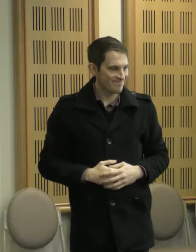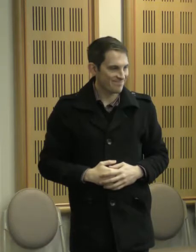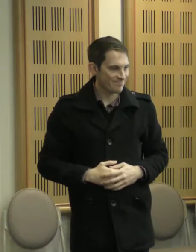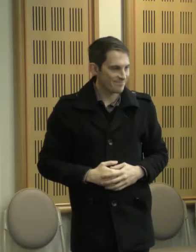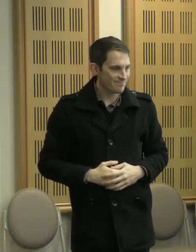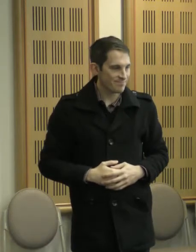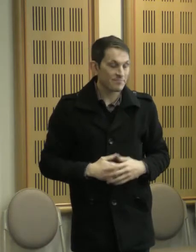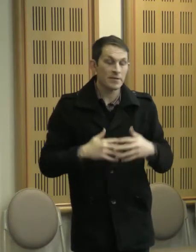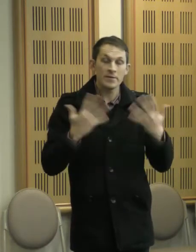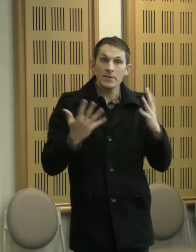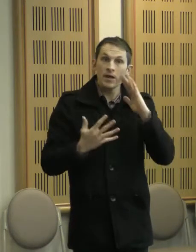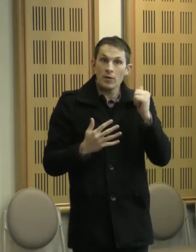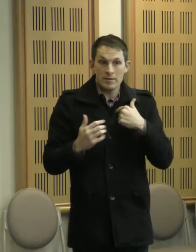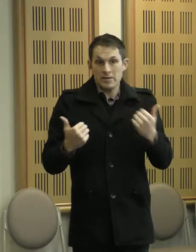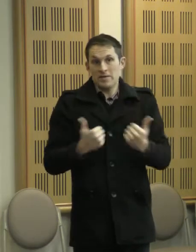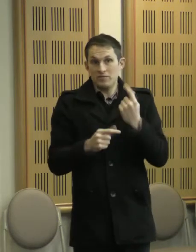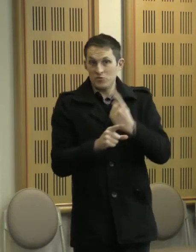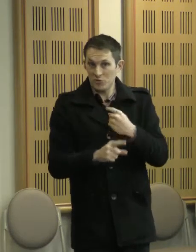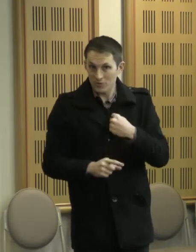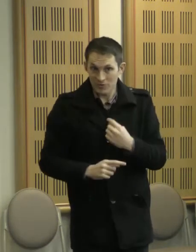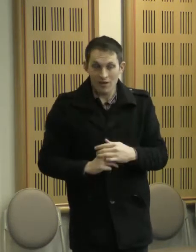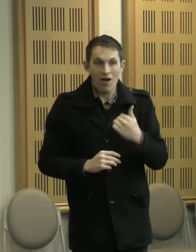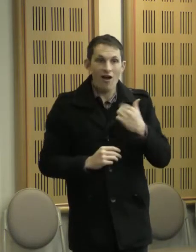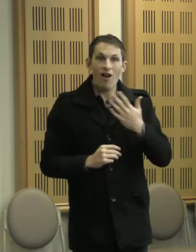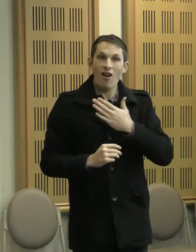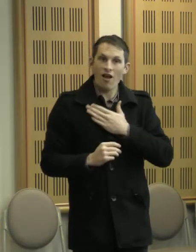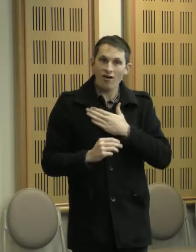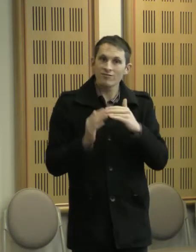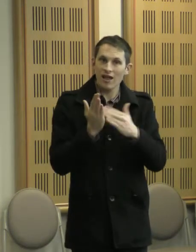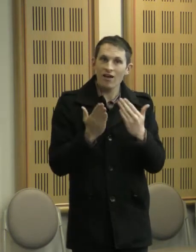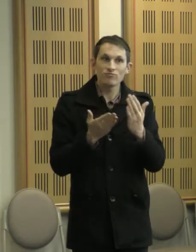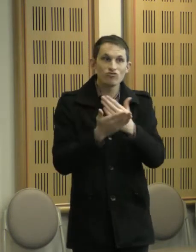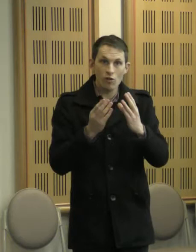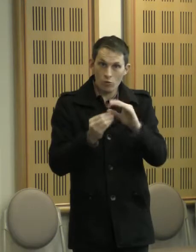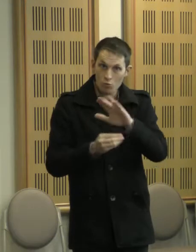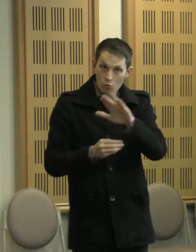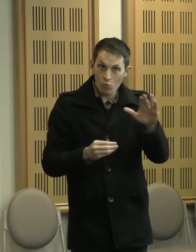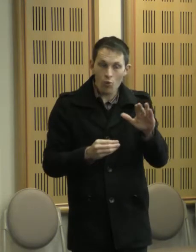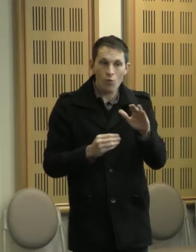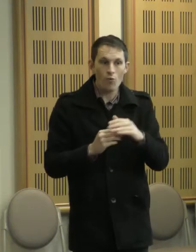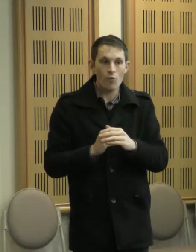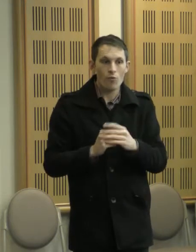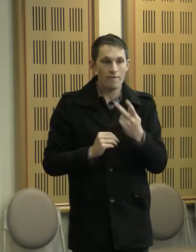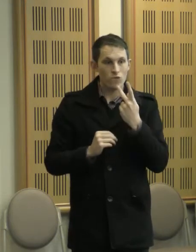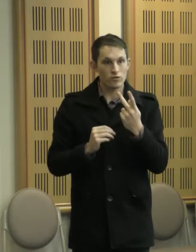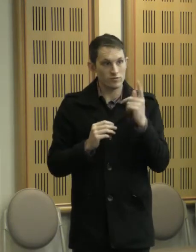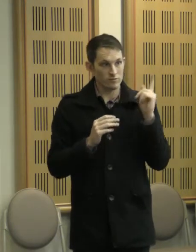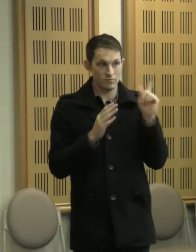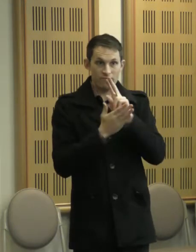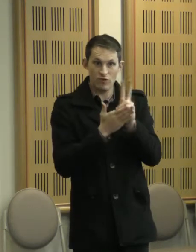Anyway, that's enough from me. I'd just like now to share with you all the voice of Aunty Elva.